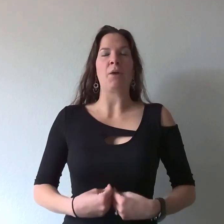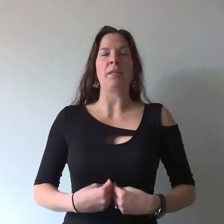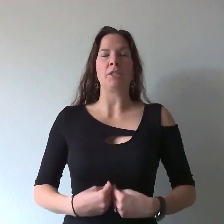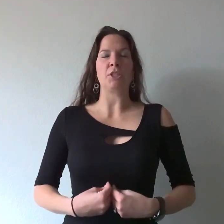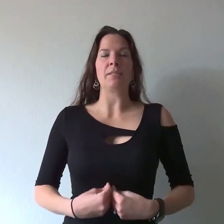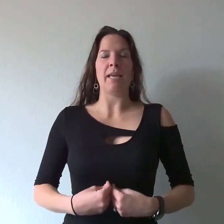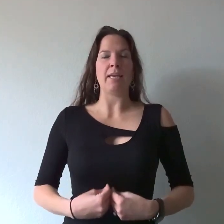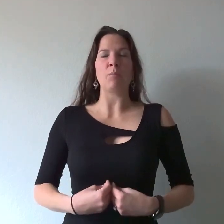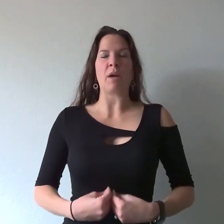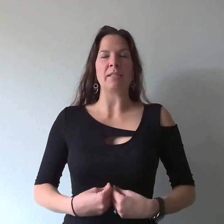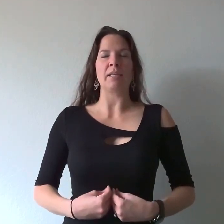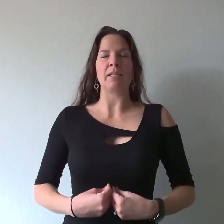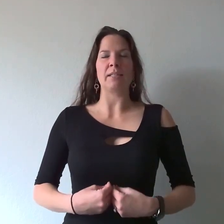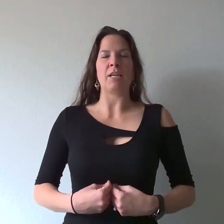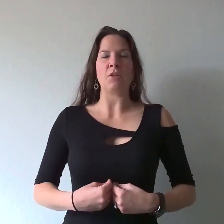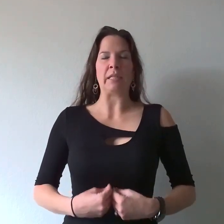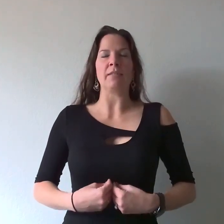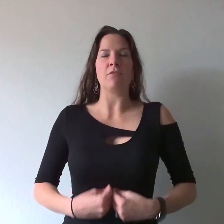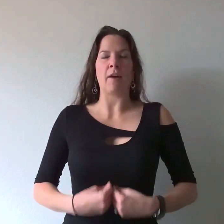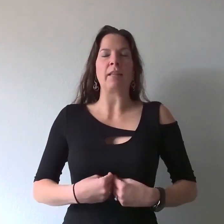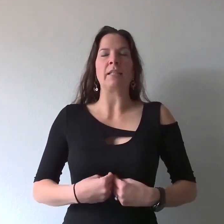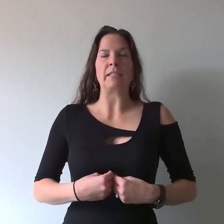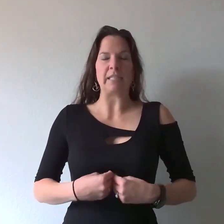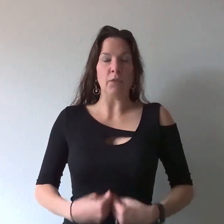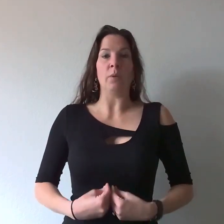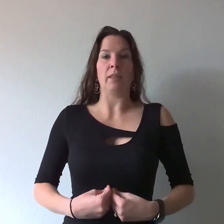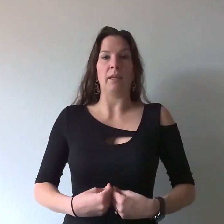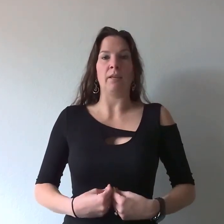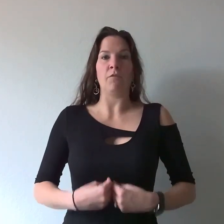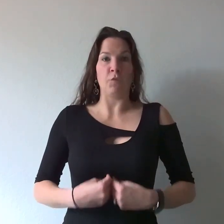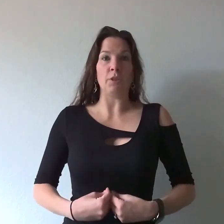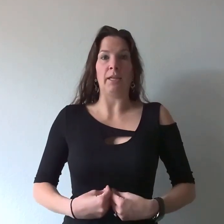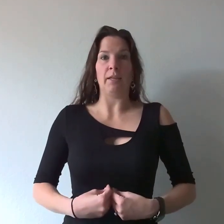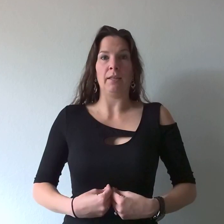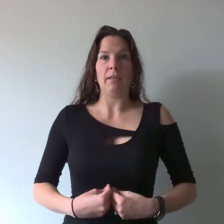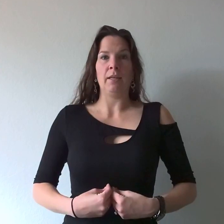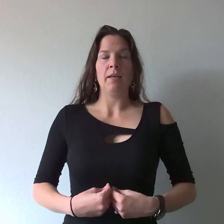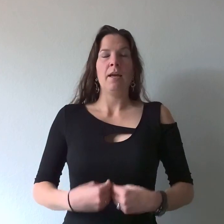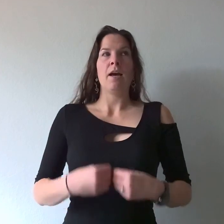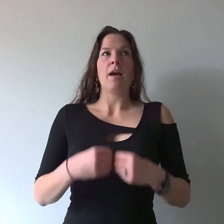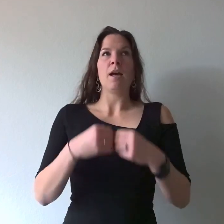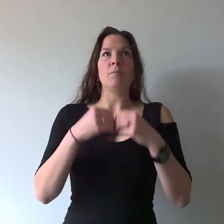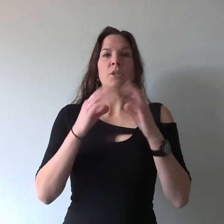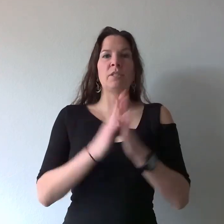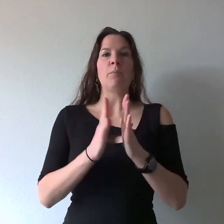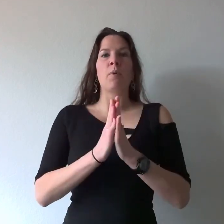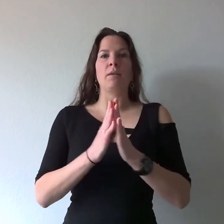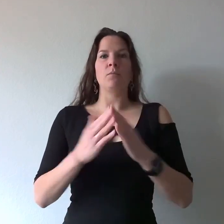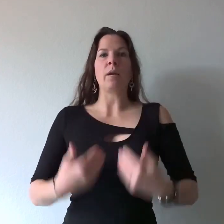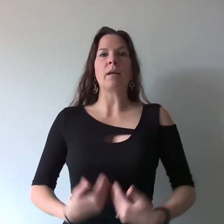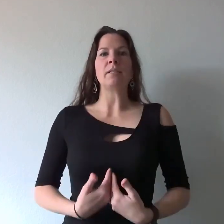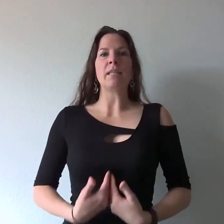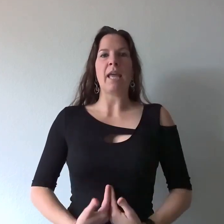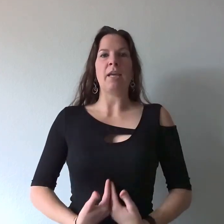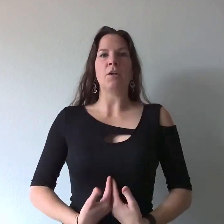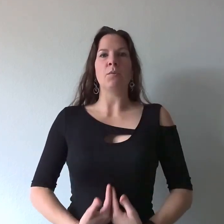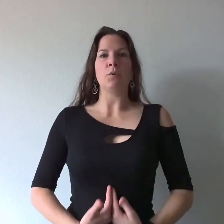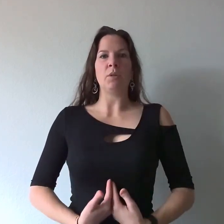that's just taking precedence and you need to finally deal with it fully? so, step one where is the anger rooted